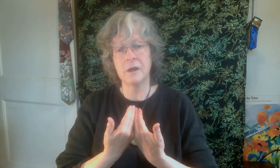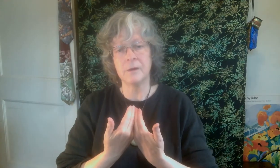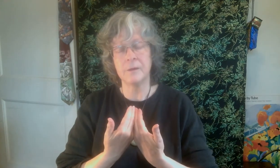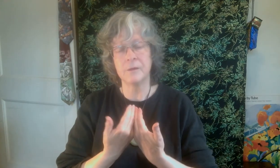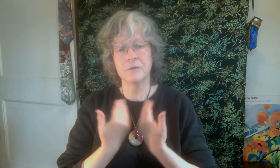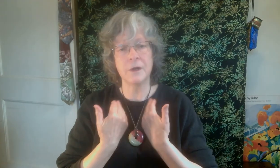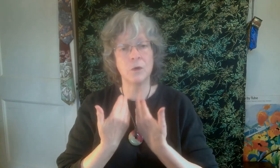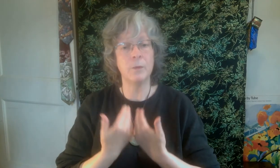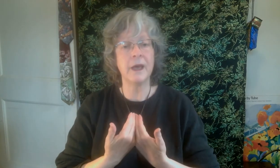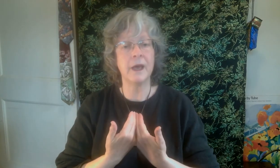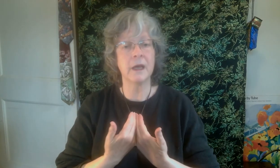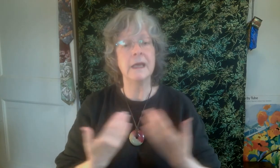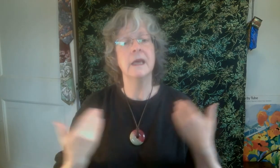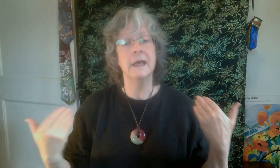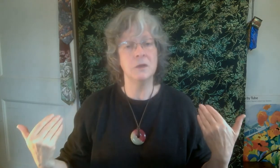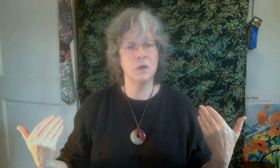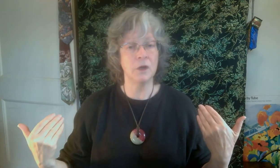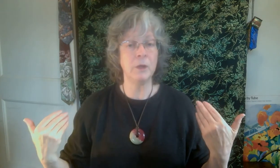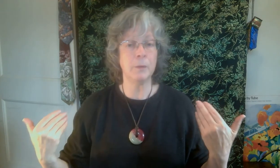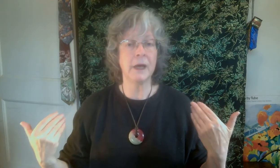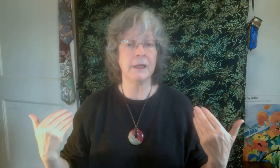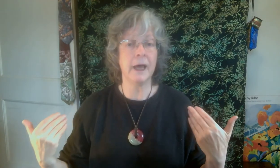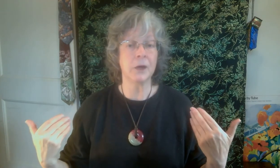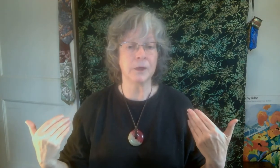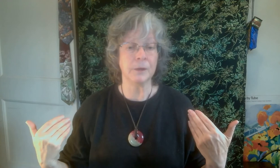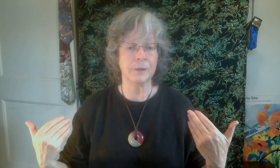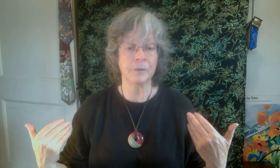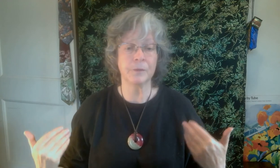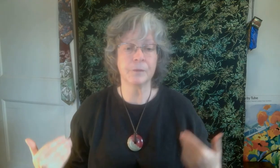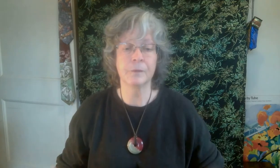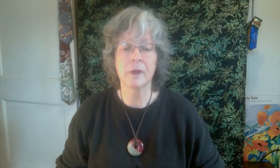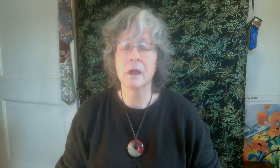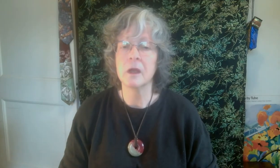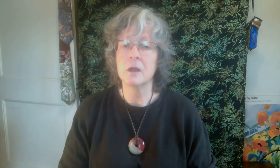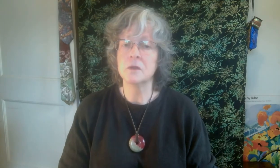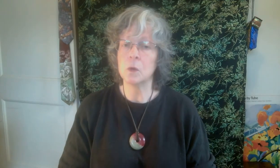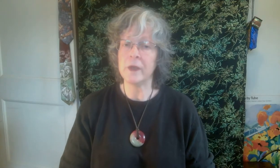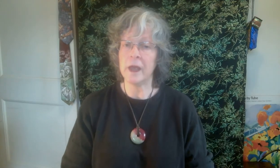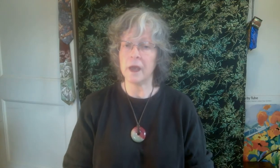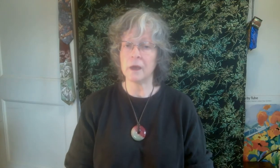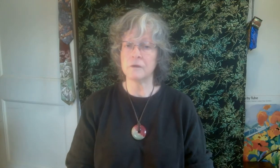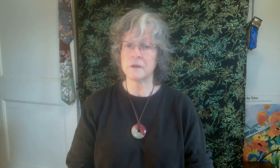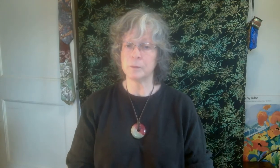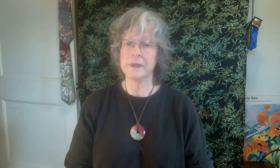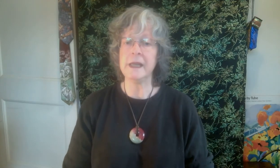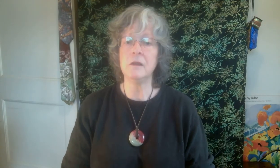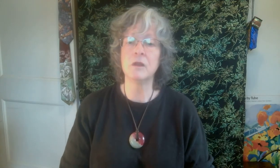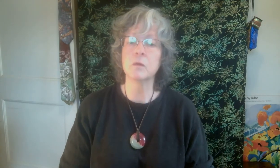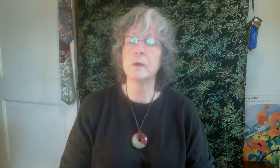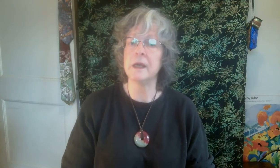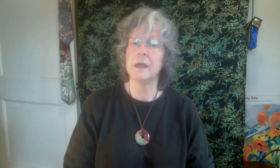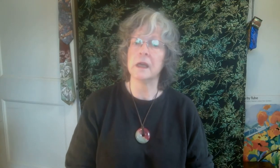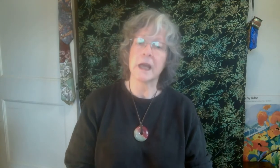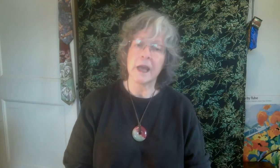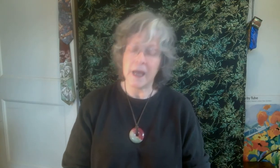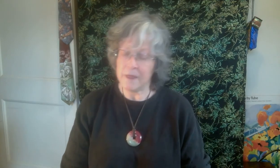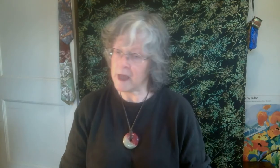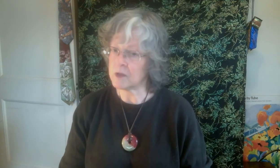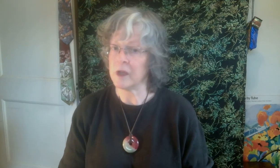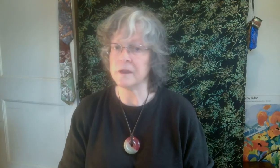front or back, it's going to be bilateral. So we have Spleen 3. And that's on the